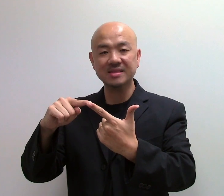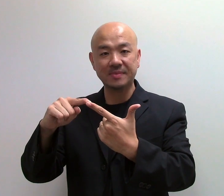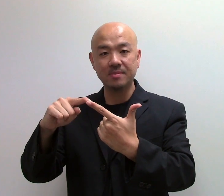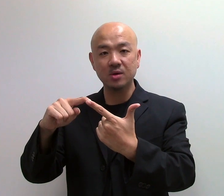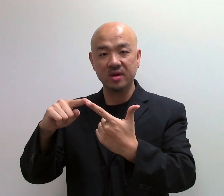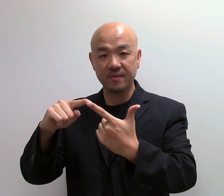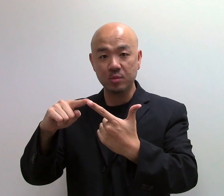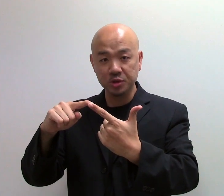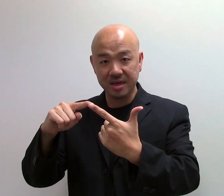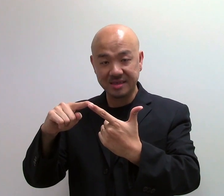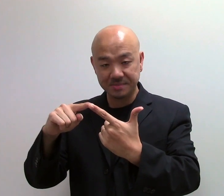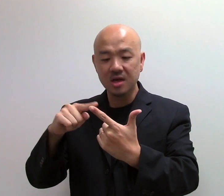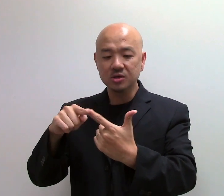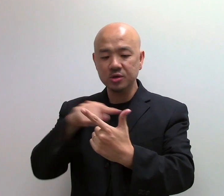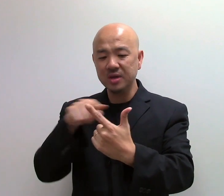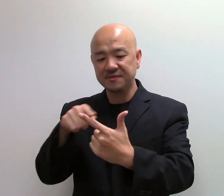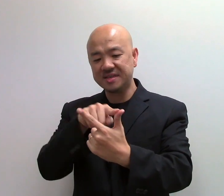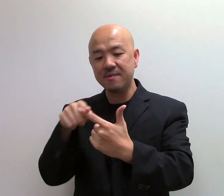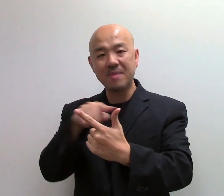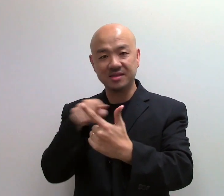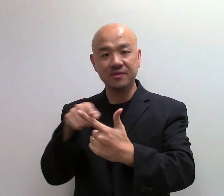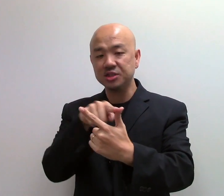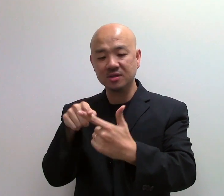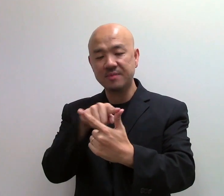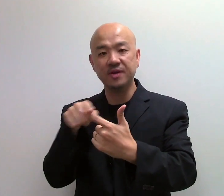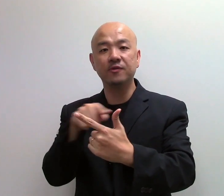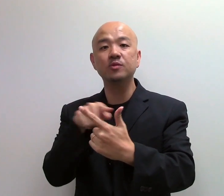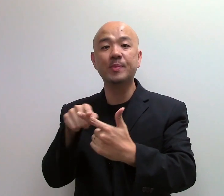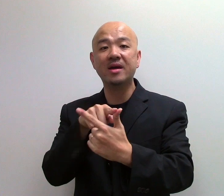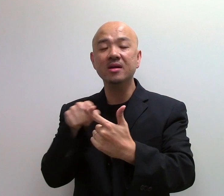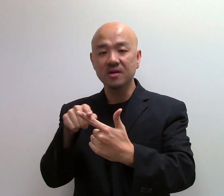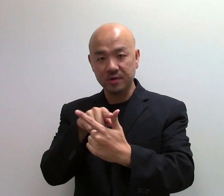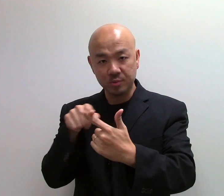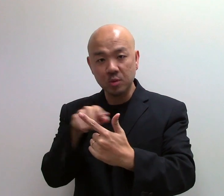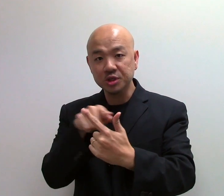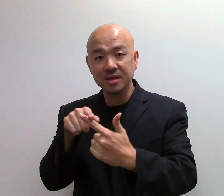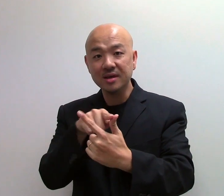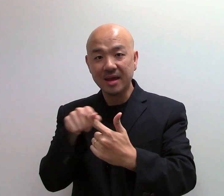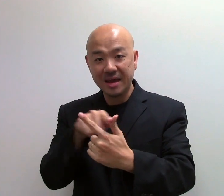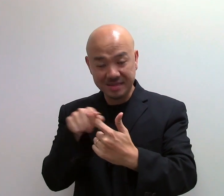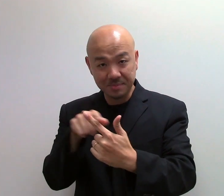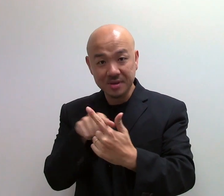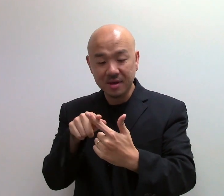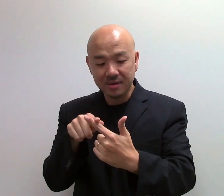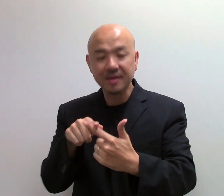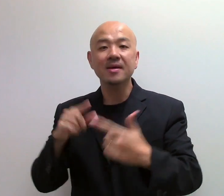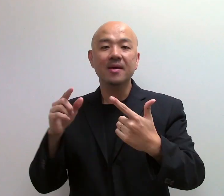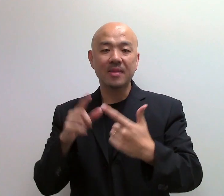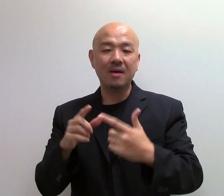-September where you have the promotional exams. So, only have 7 months, a very short time frame for you to prepare for your promotional exams. Also,